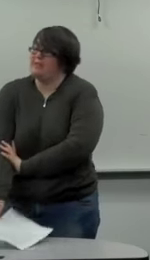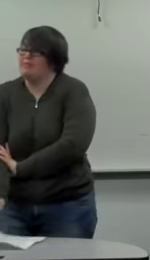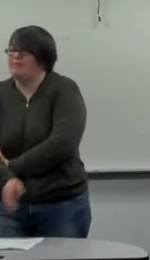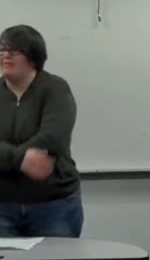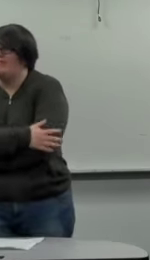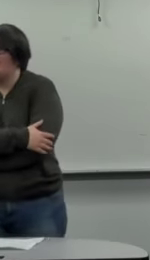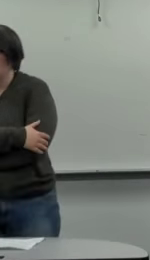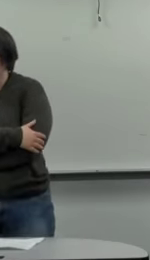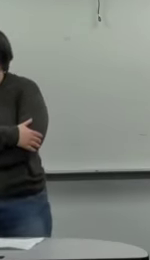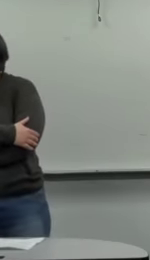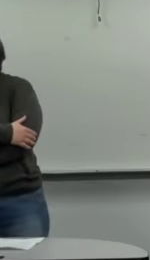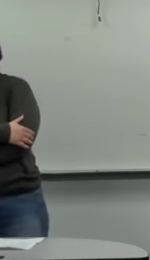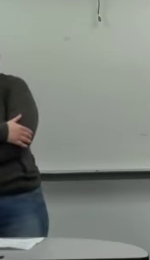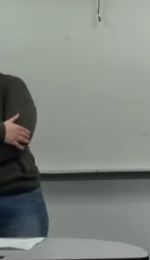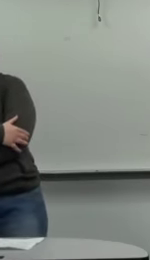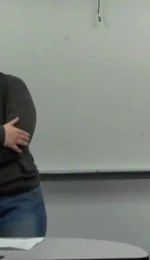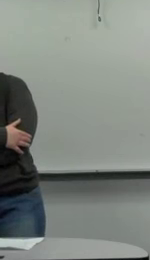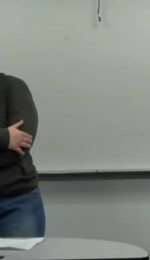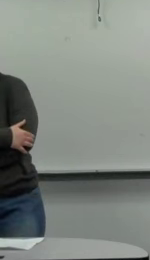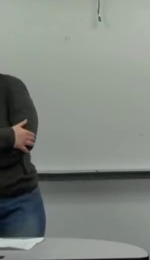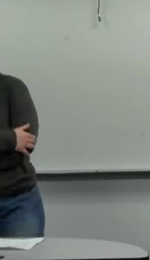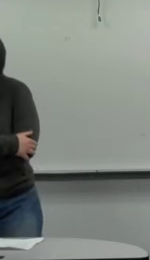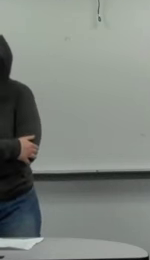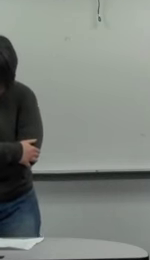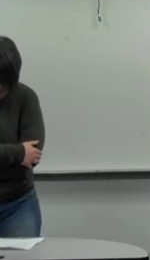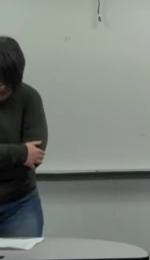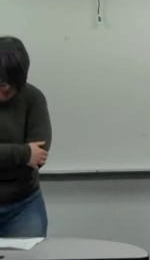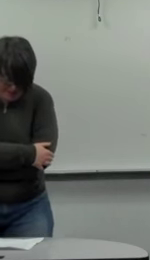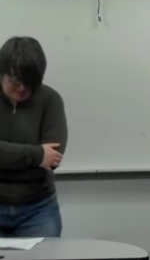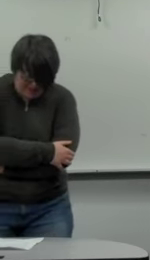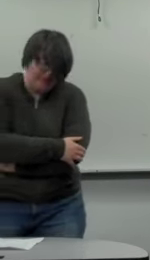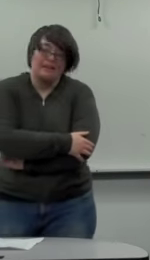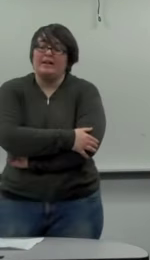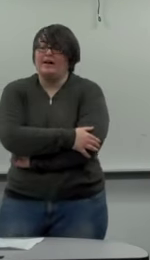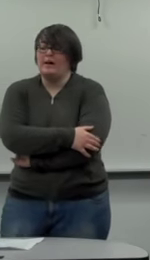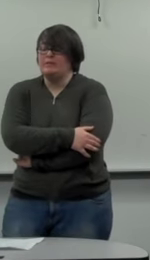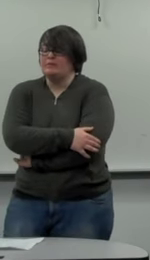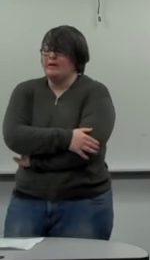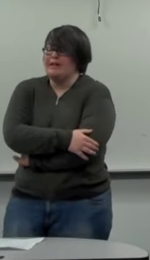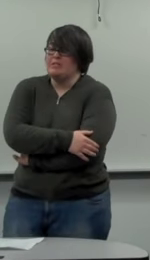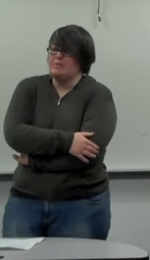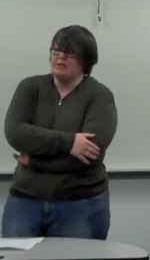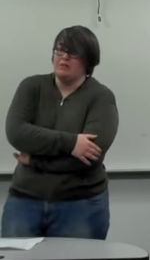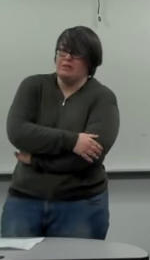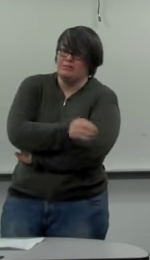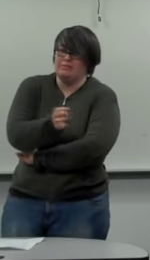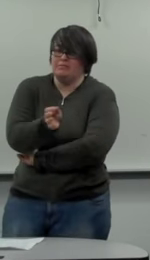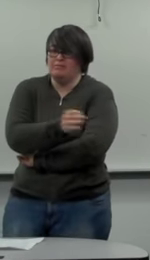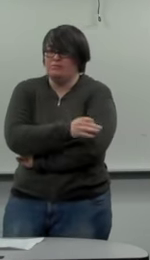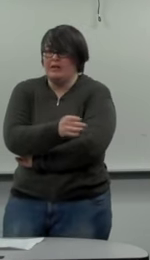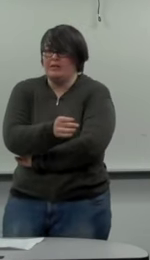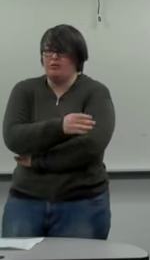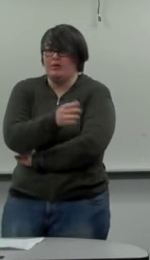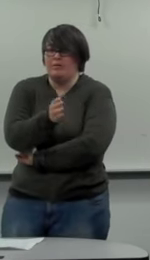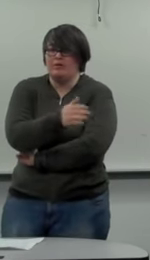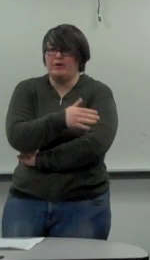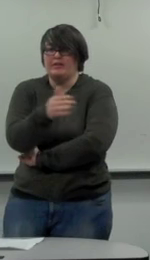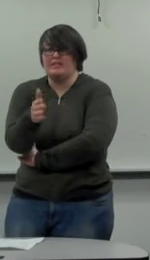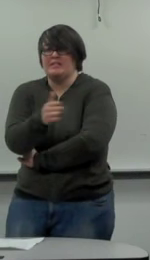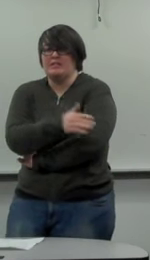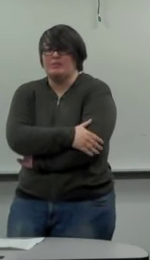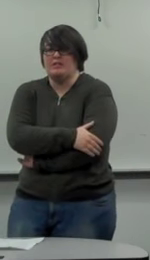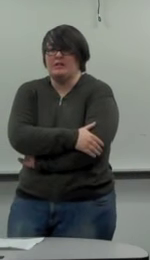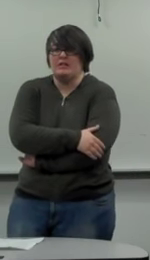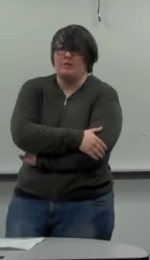Toxoplasmosis, though, is by far one of my favorite mean parasites. Now estimates range from